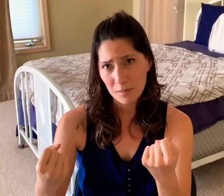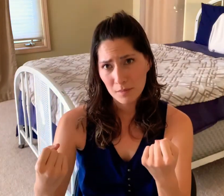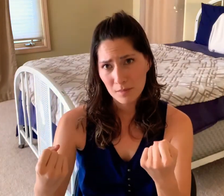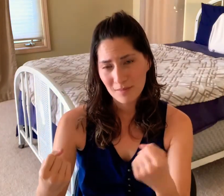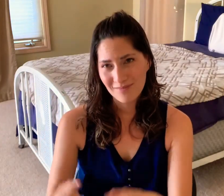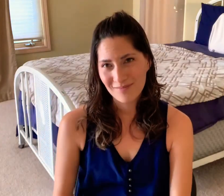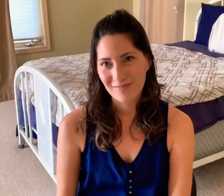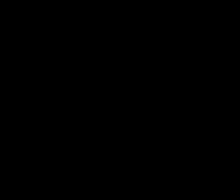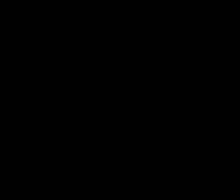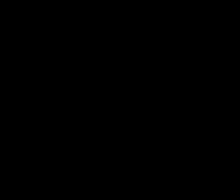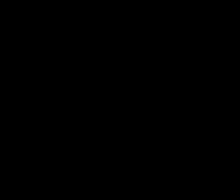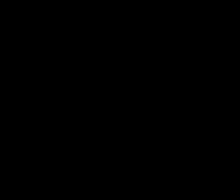healthy I safe and relevant Thank